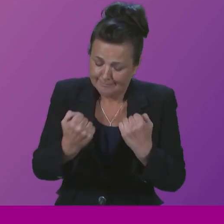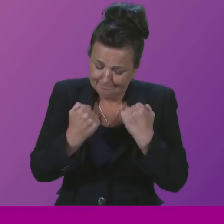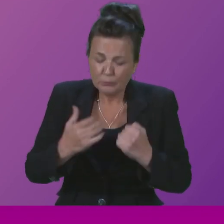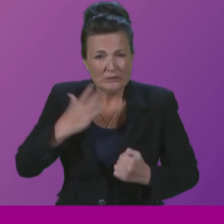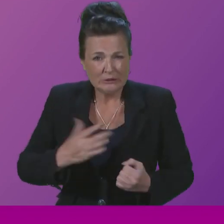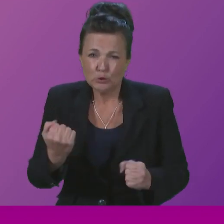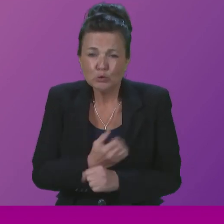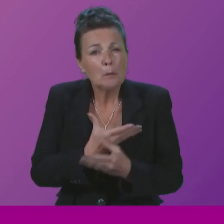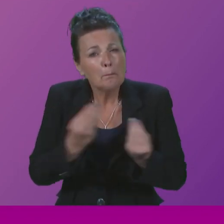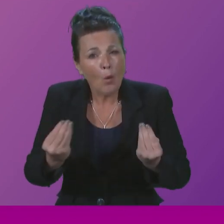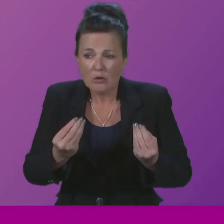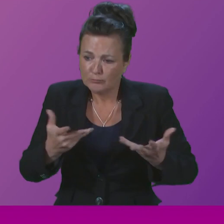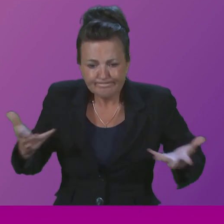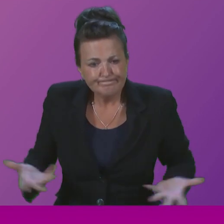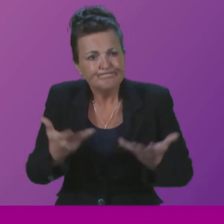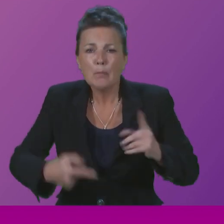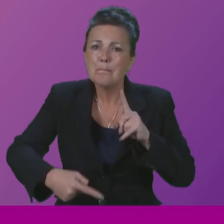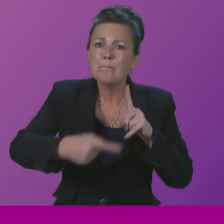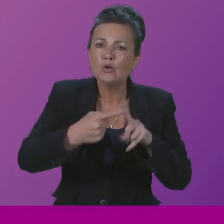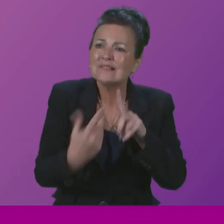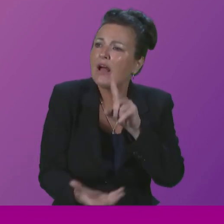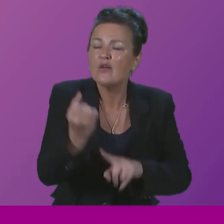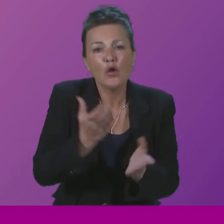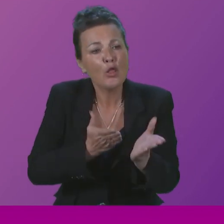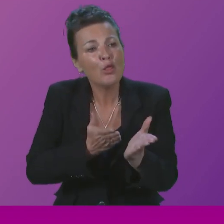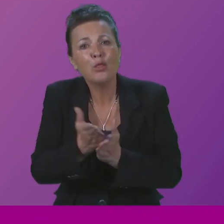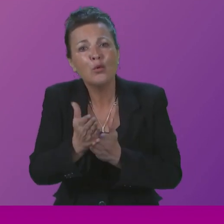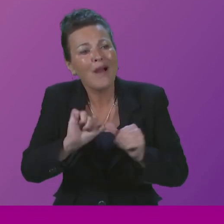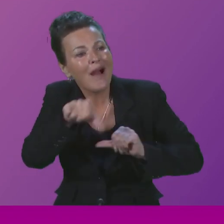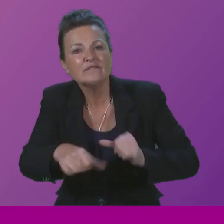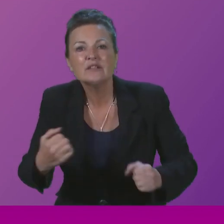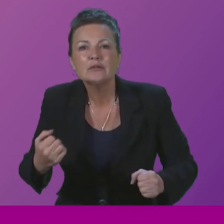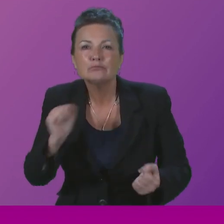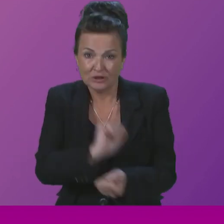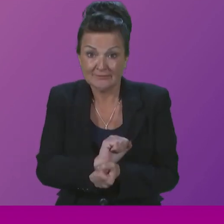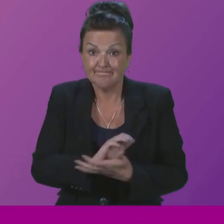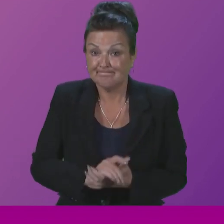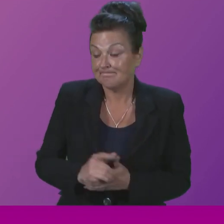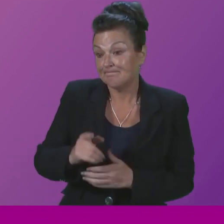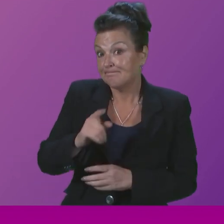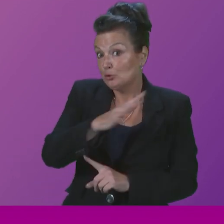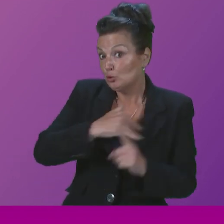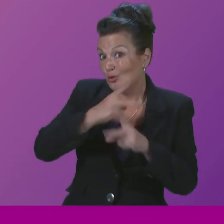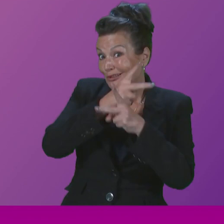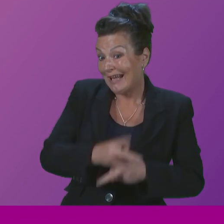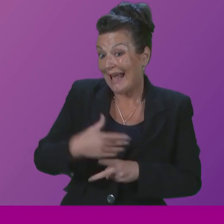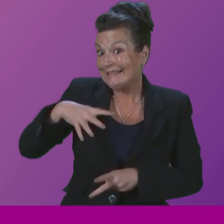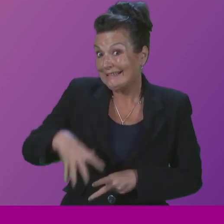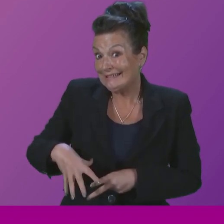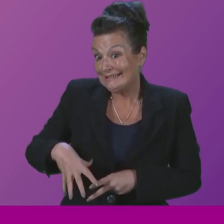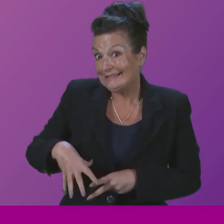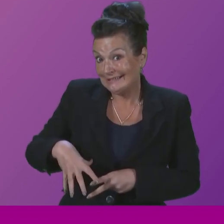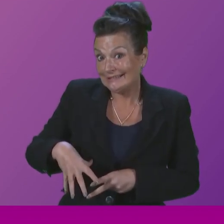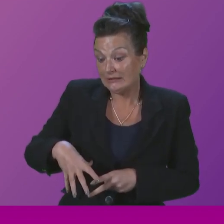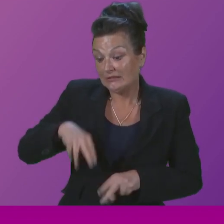positive health outcomes for vulnerable people in prisons. The Prison Health and Social Care Needs Assessment, which we published last month, and work